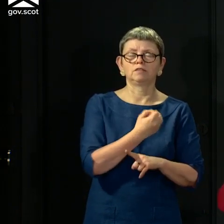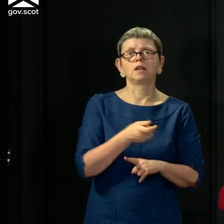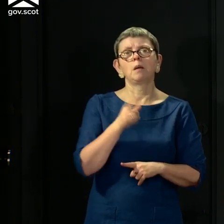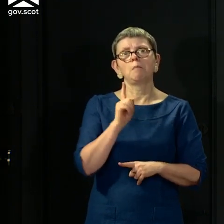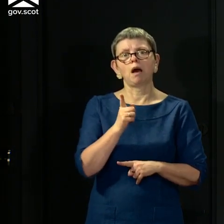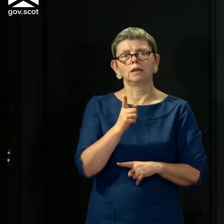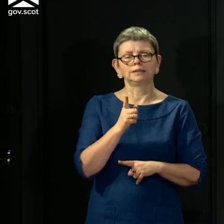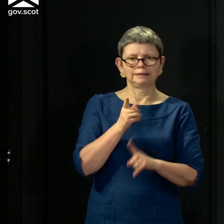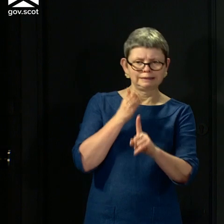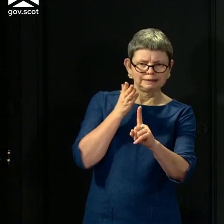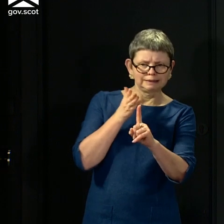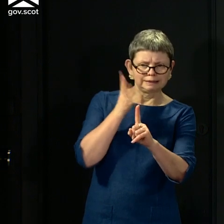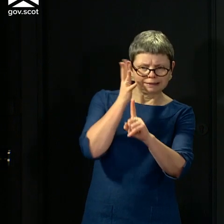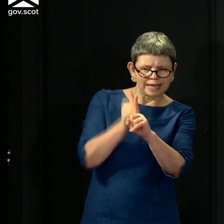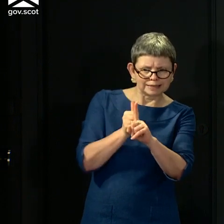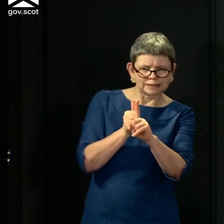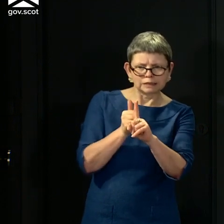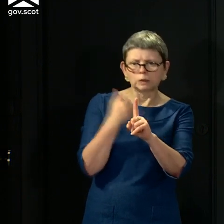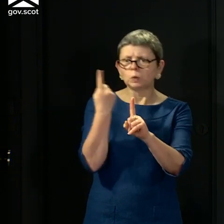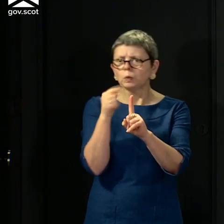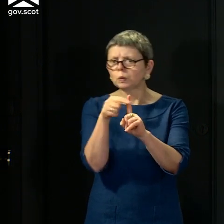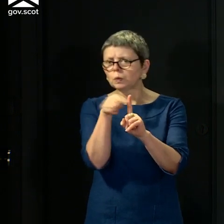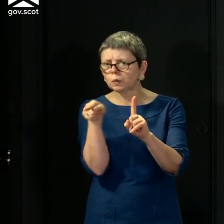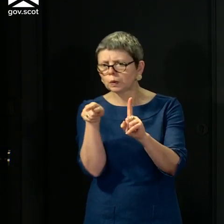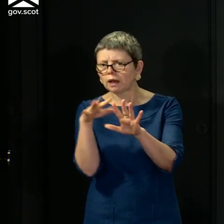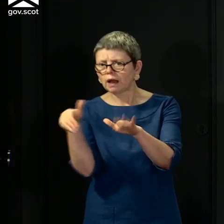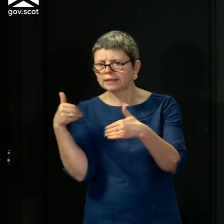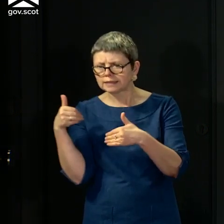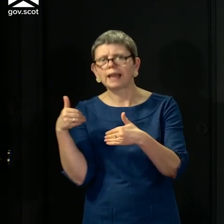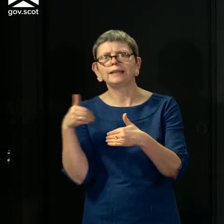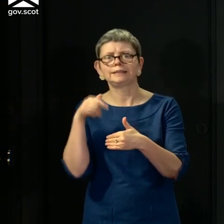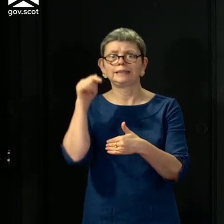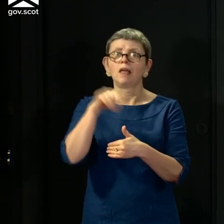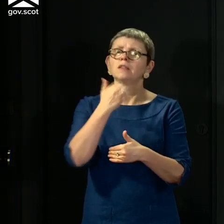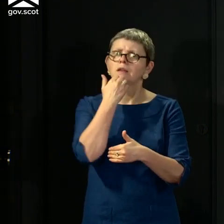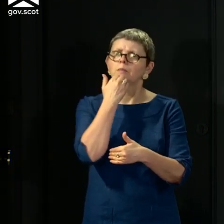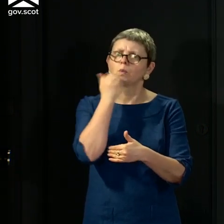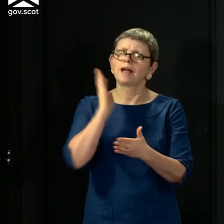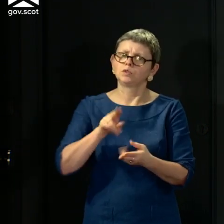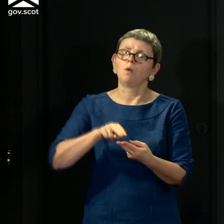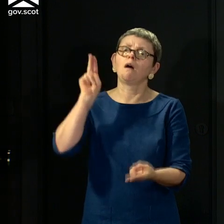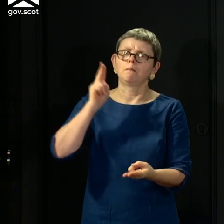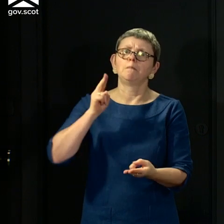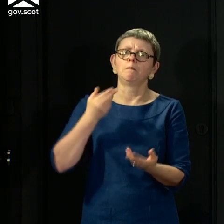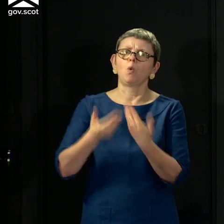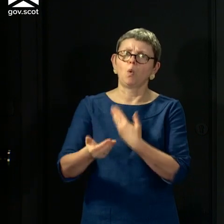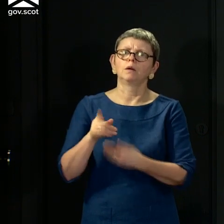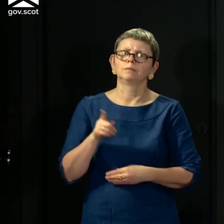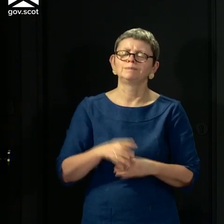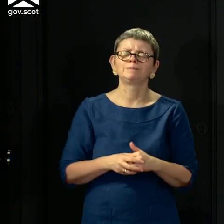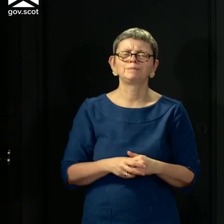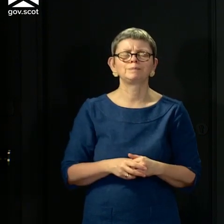isolate, we still have to go further. So these kind of discussions are ongoing, and you're right to point them out because they are really important.